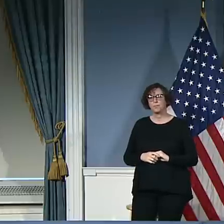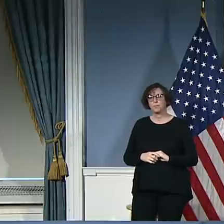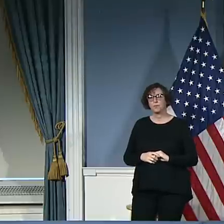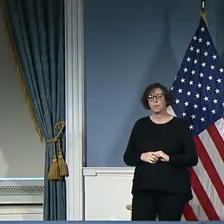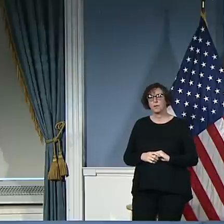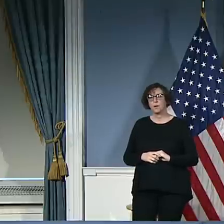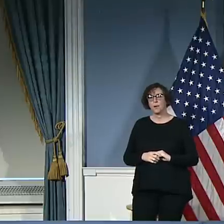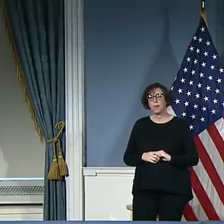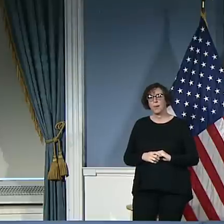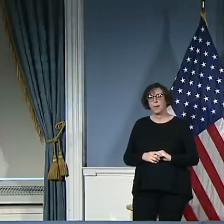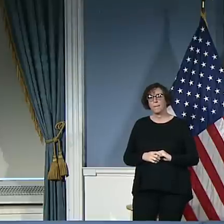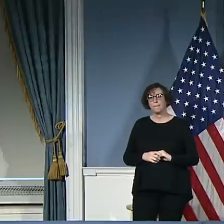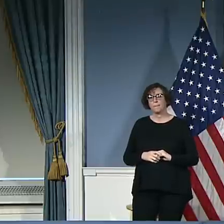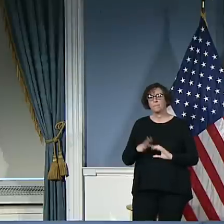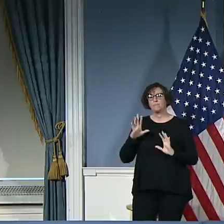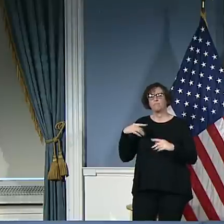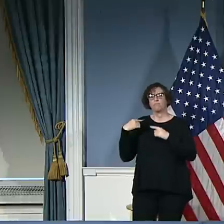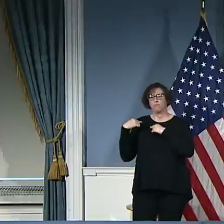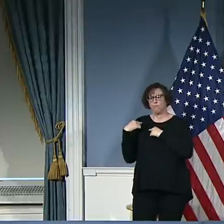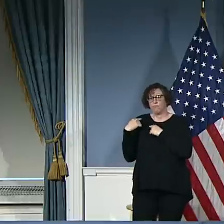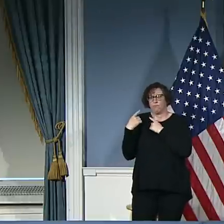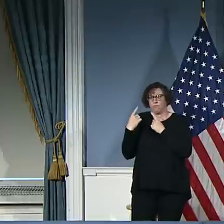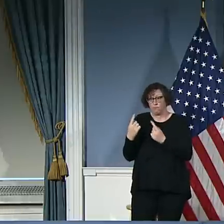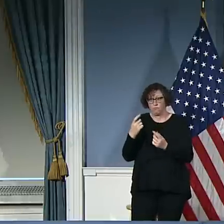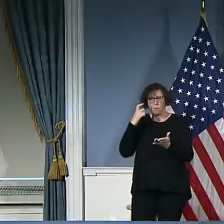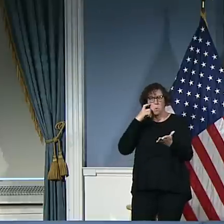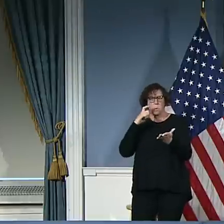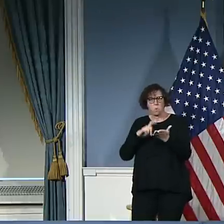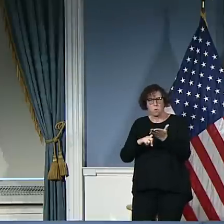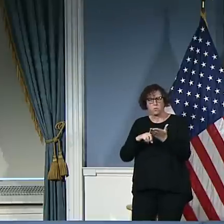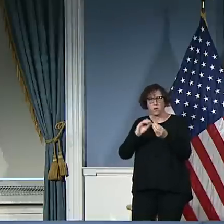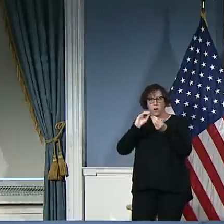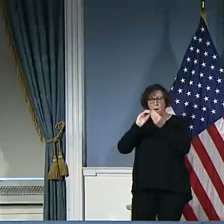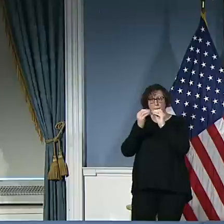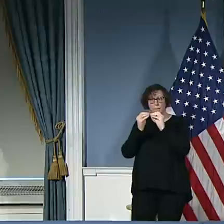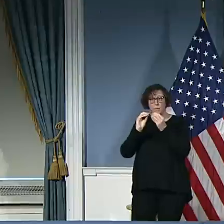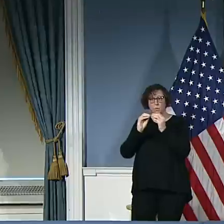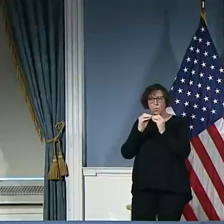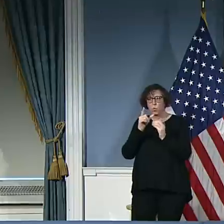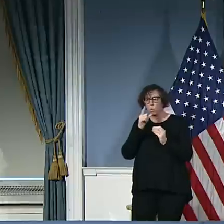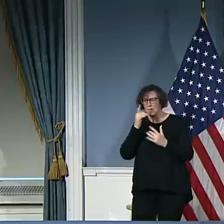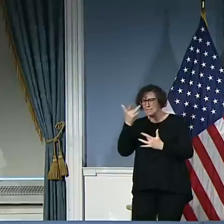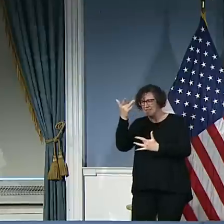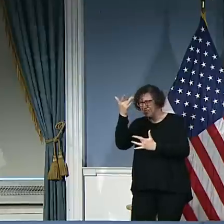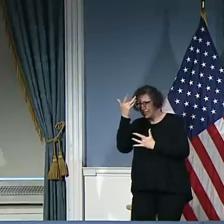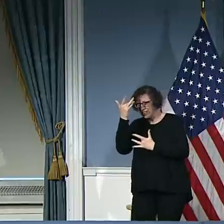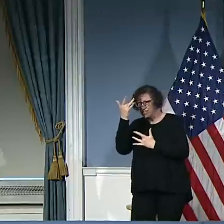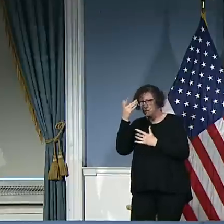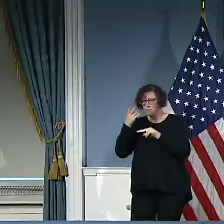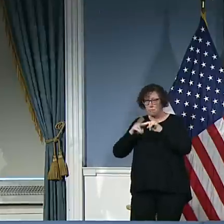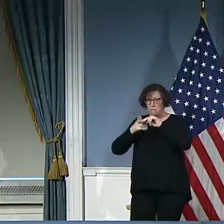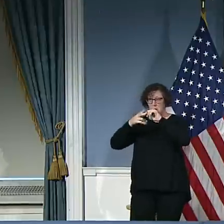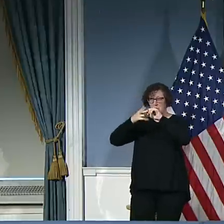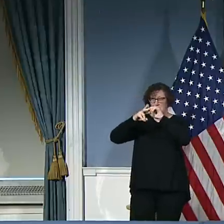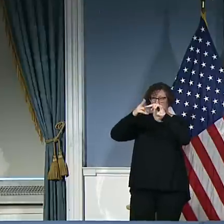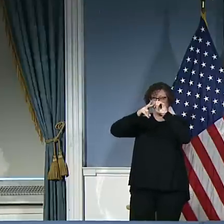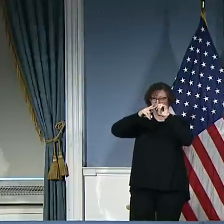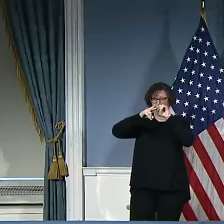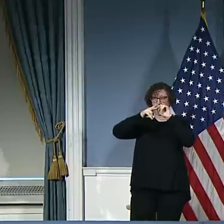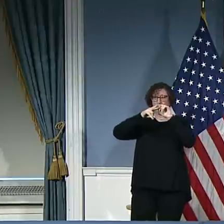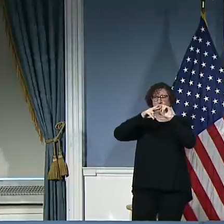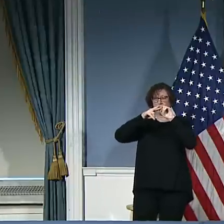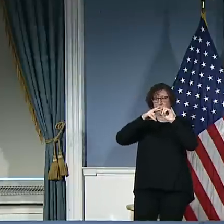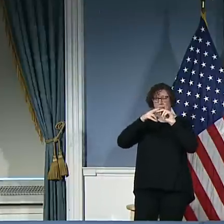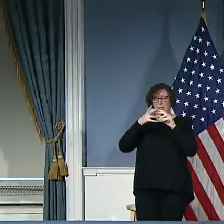measures in place now for a few days. I mean, going back a couple weeks even, how will we know